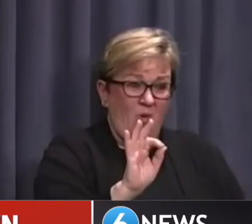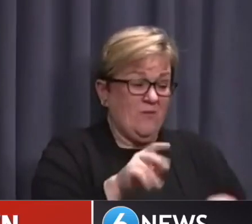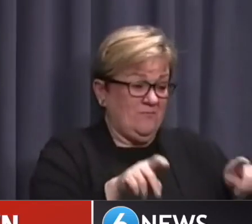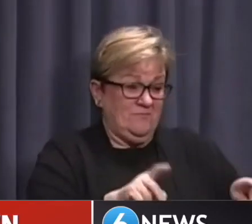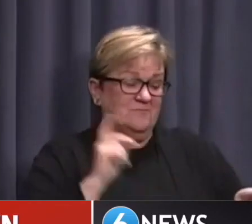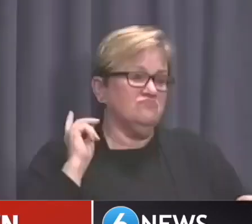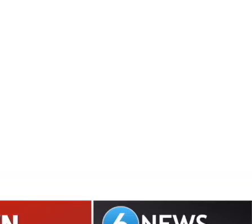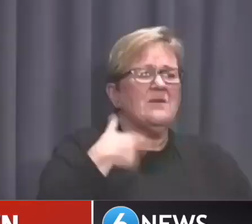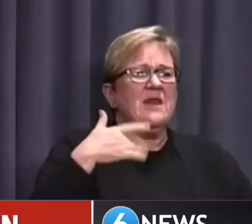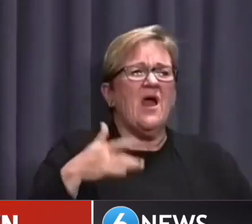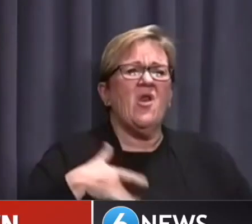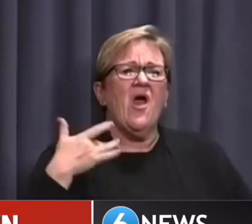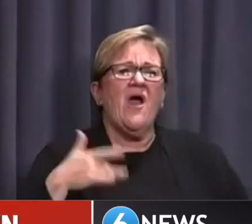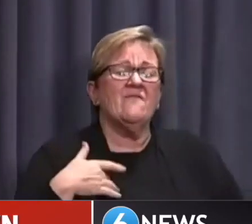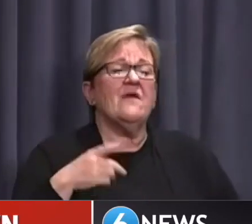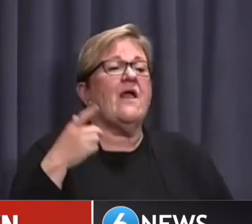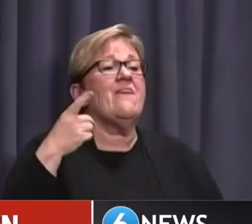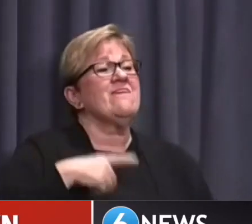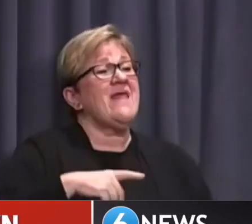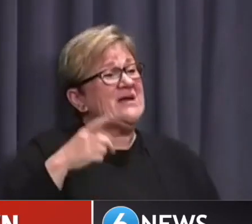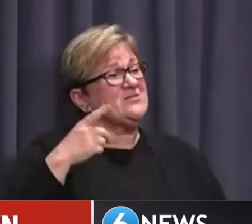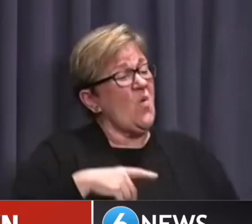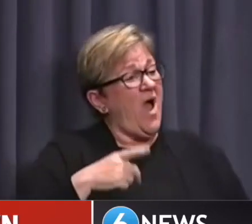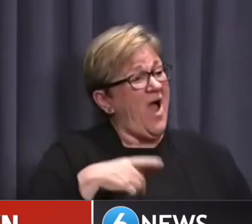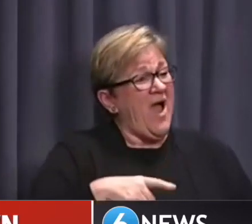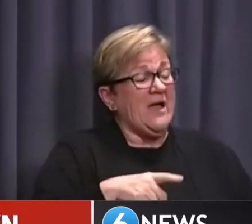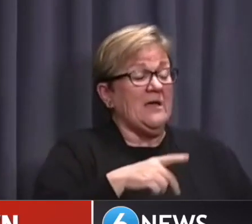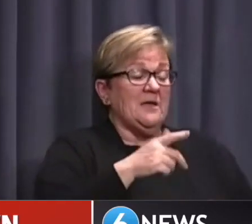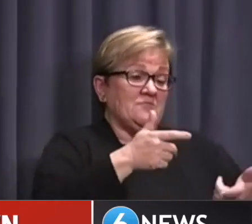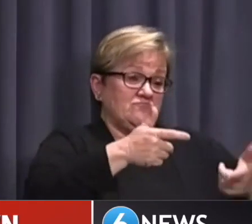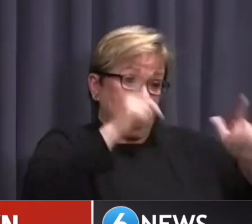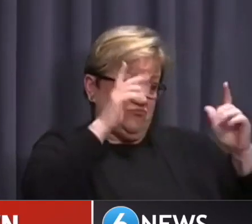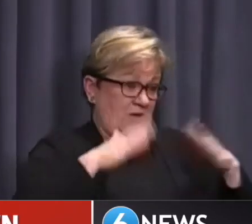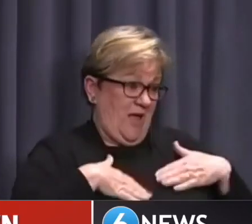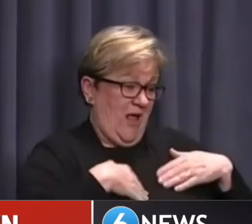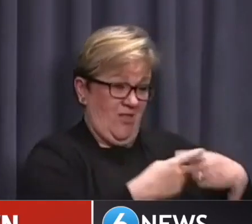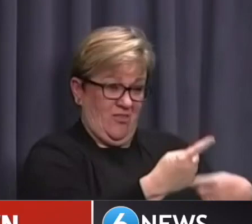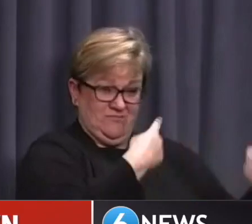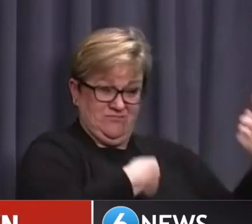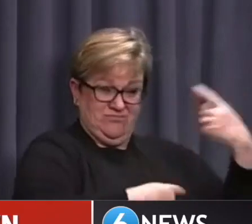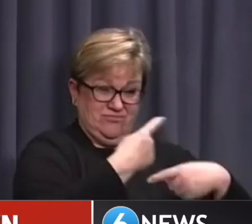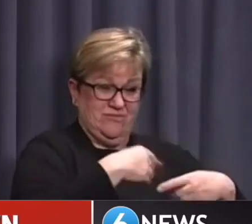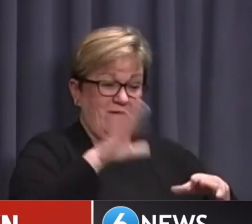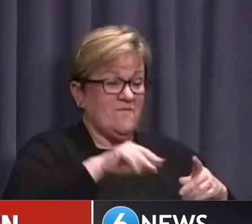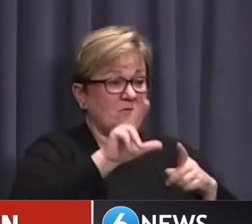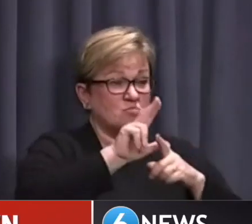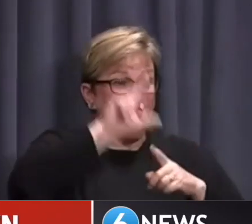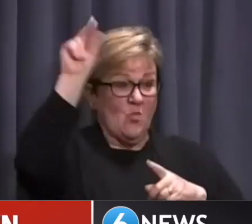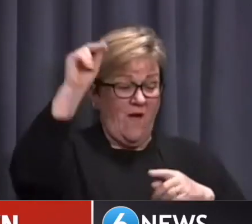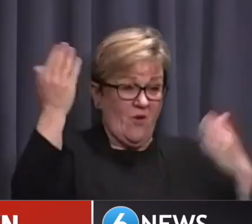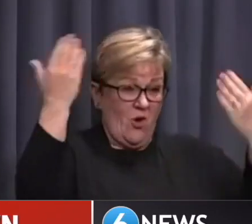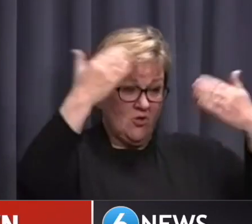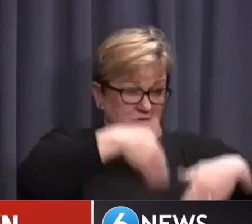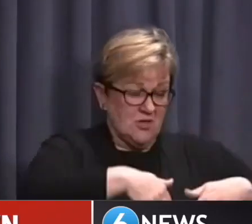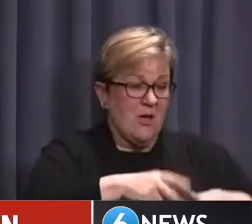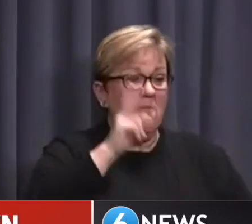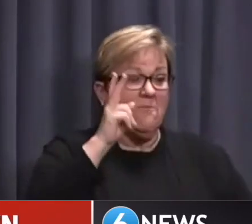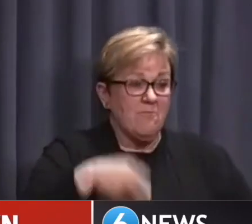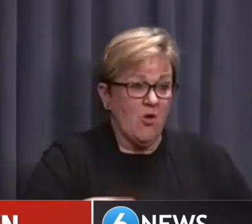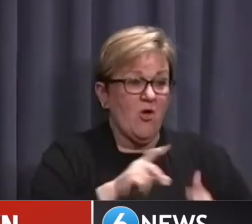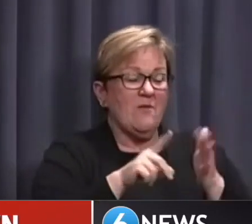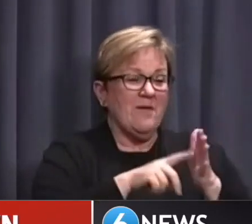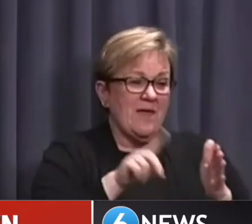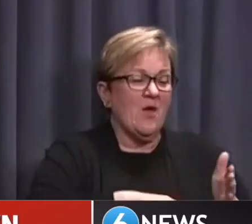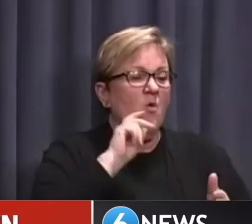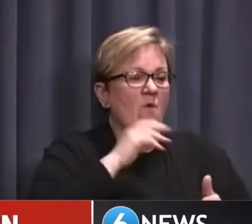this very seriously. That is why, based on advice from the Chief Health Officer, effective from midnight tonight, Perth and Peel